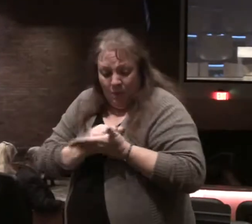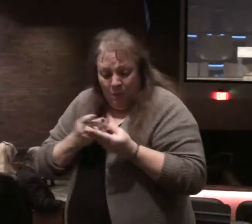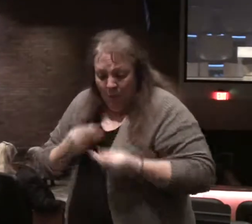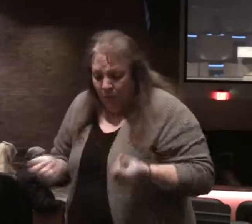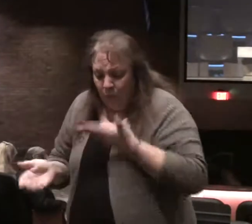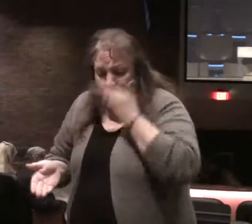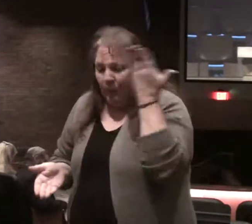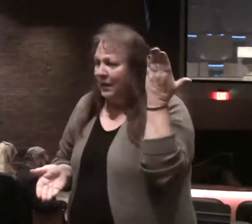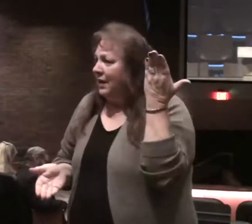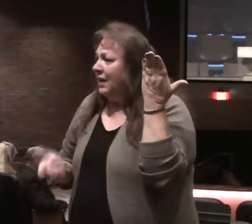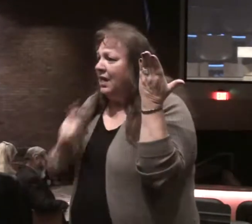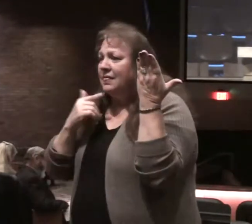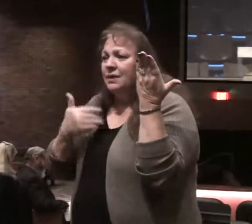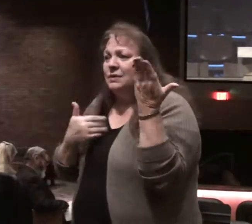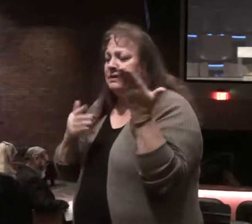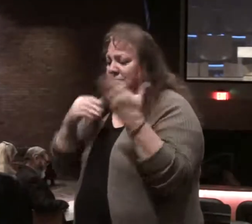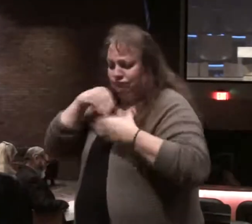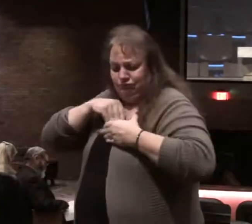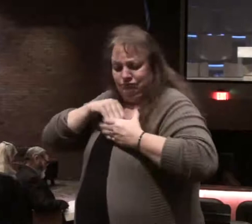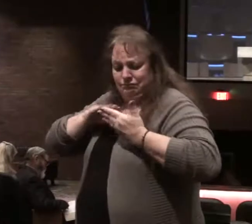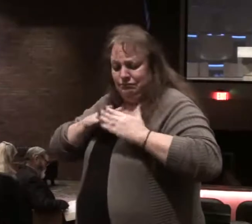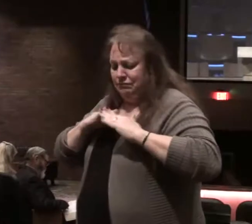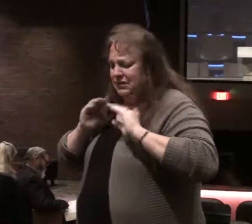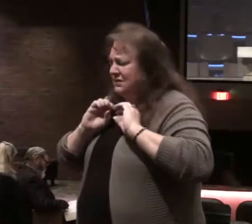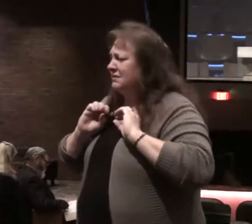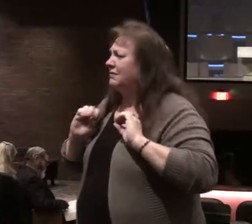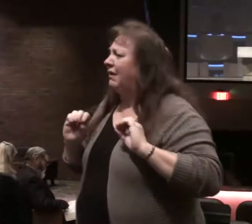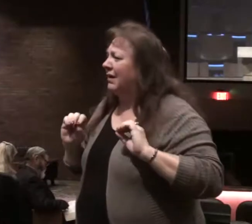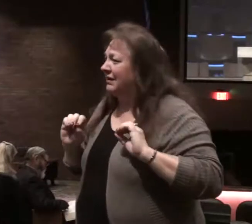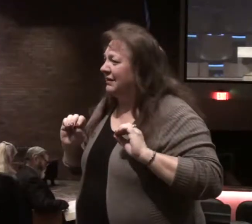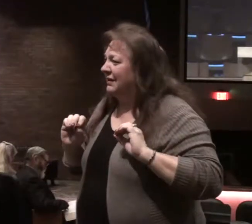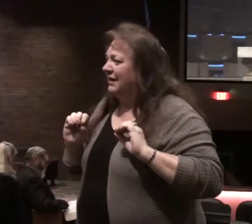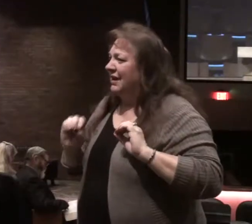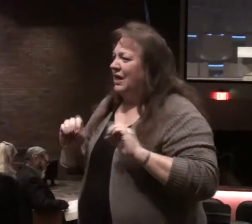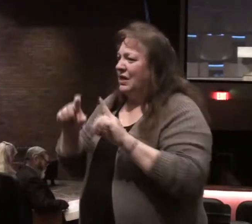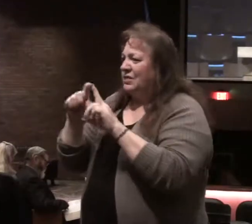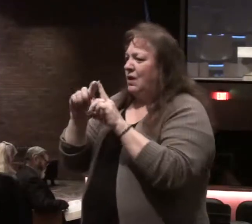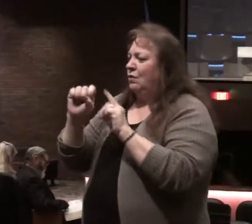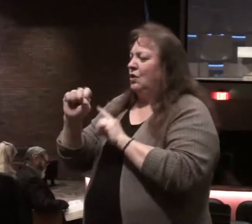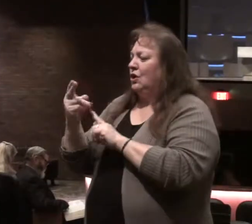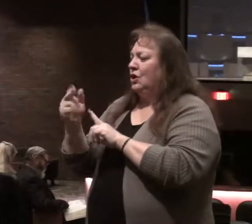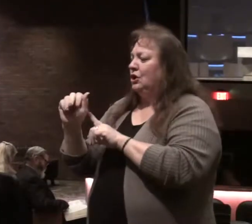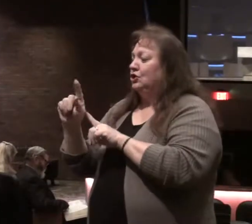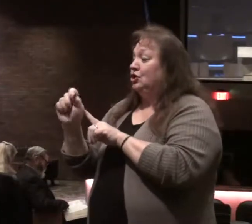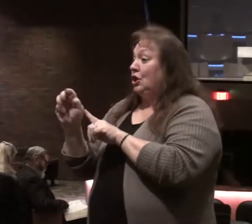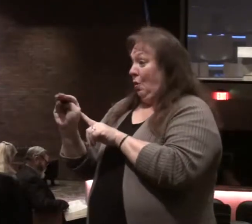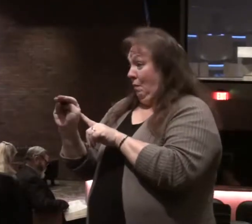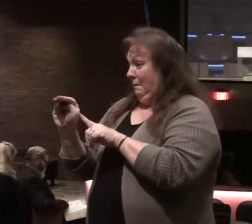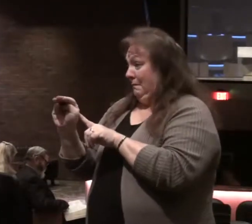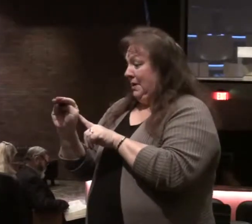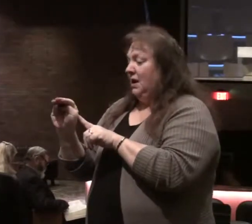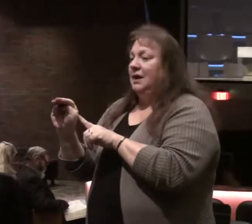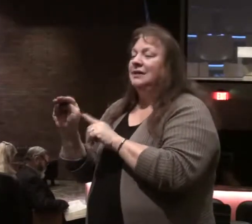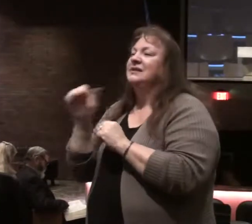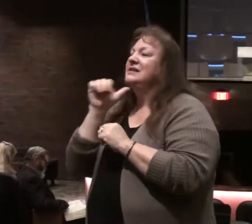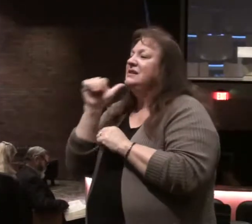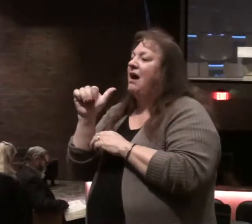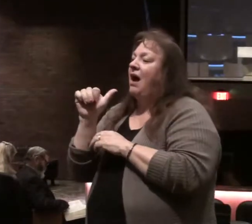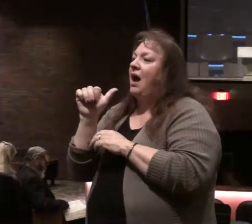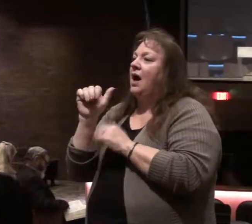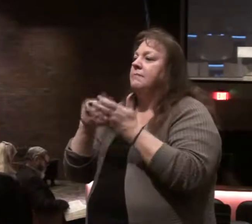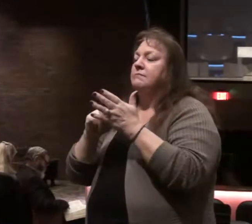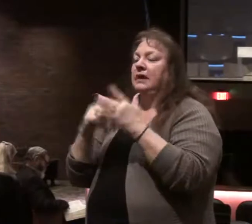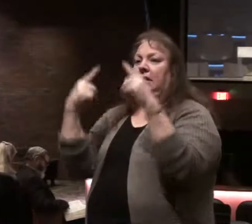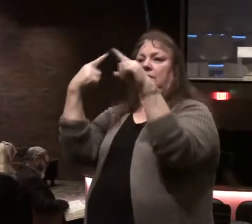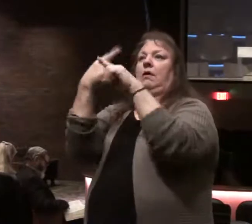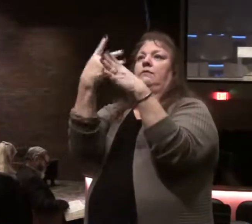Christ, there is no peace. And peace, the word shalom, the Hebrew word shalom, is not just the absence